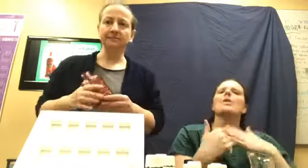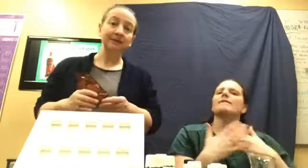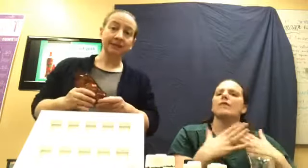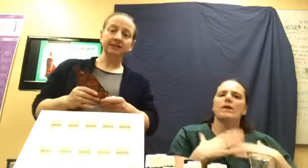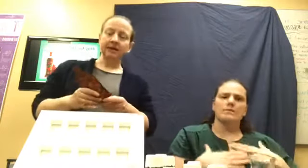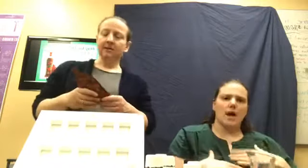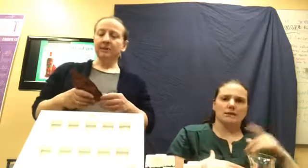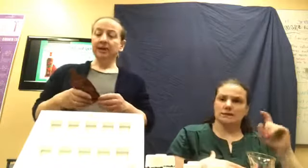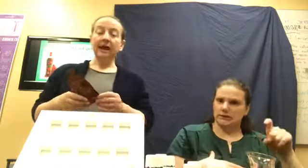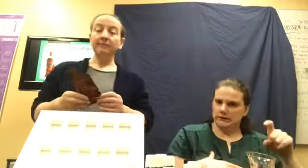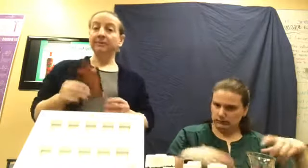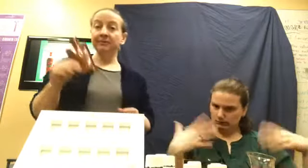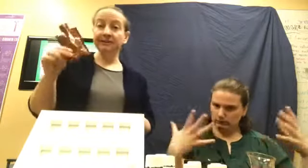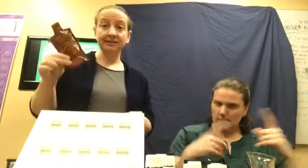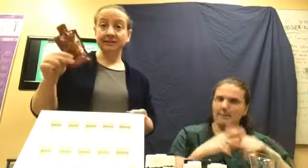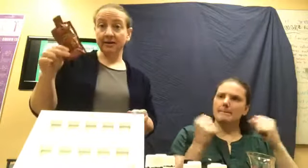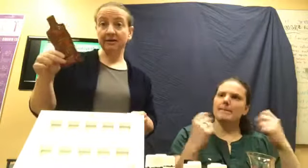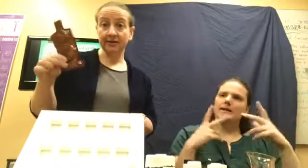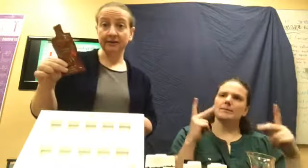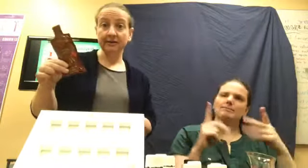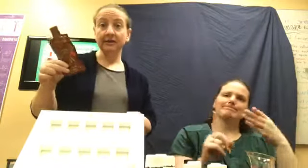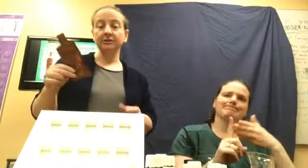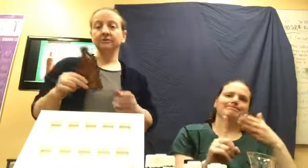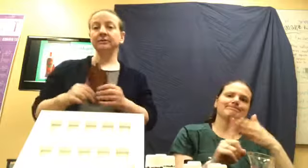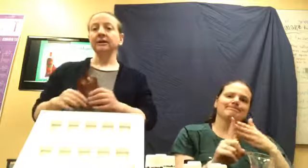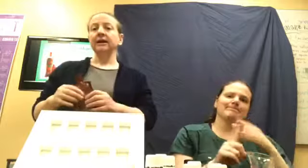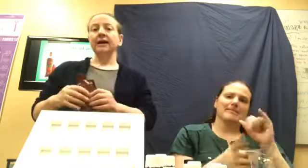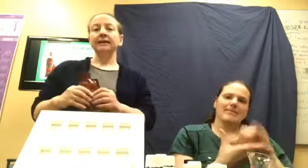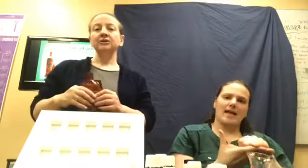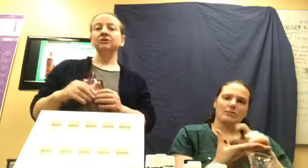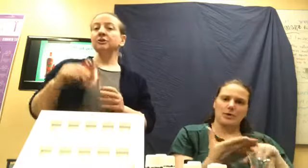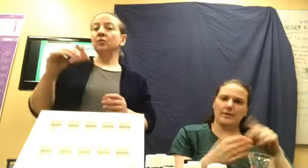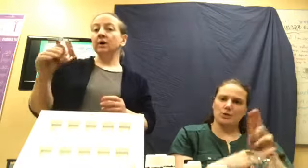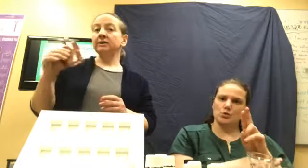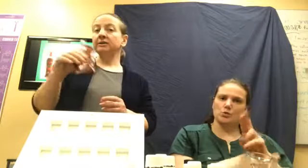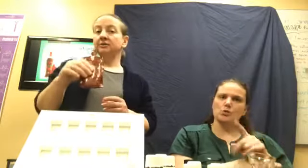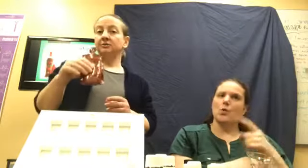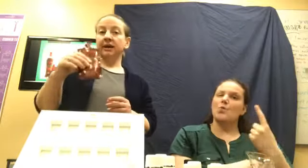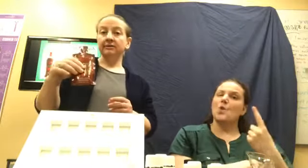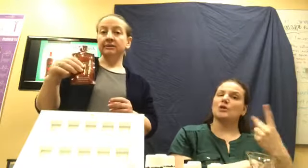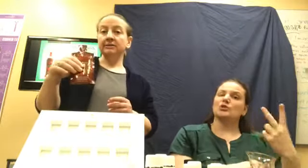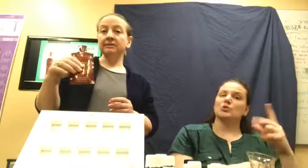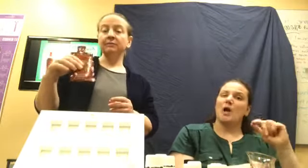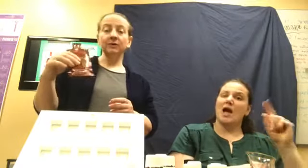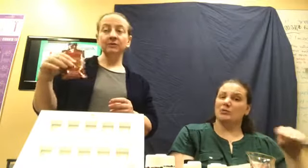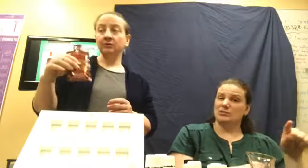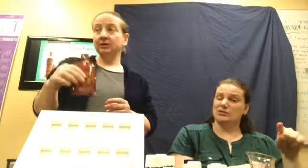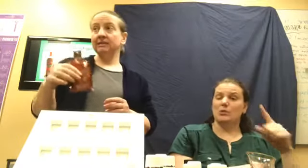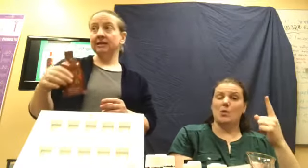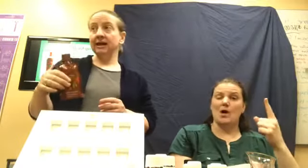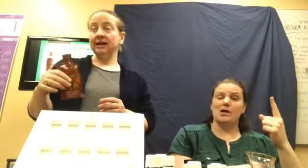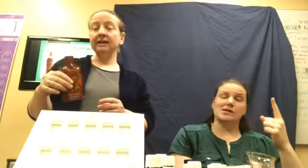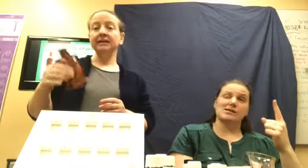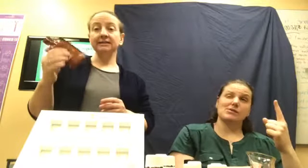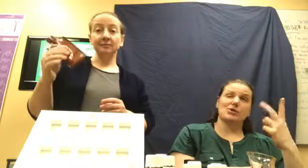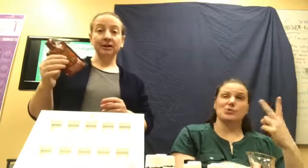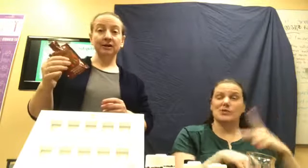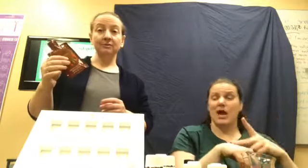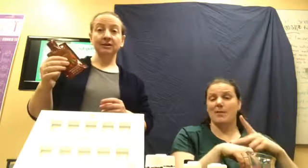needs. But a lot of people, this is their thing that they use. And usually one to two ounces once or twice a day is the way to go with